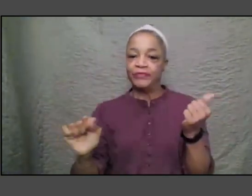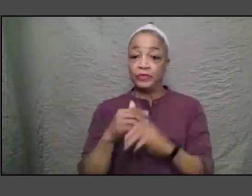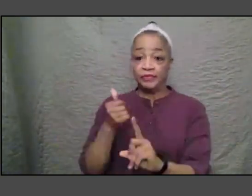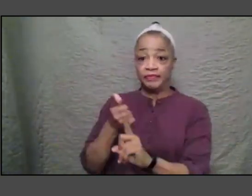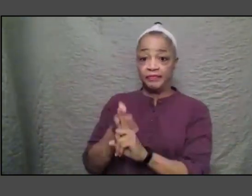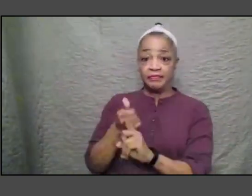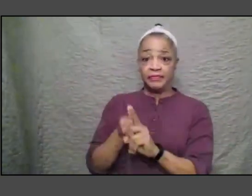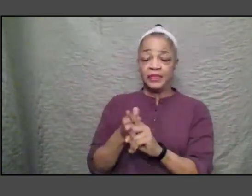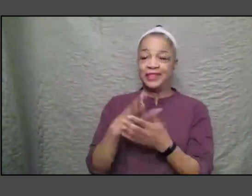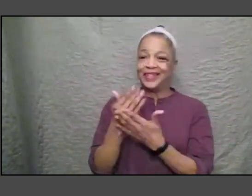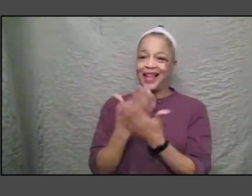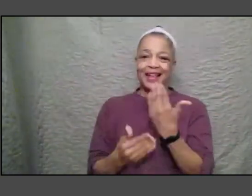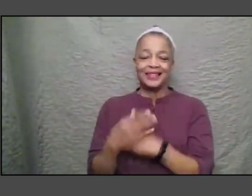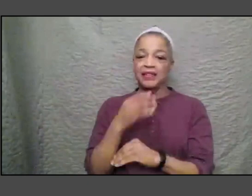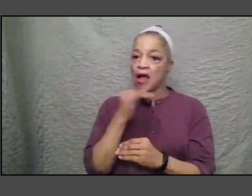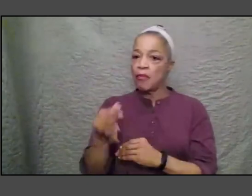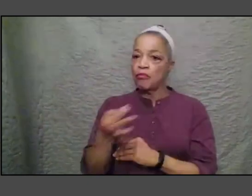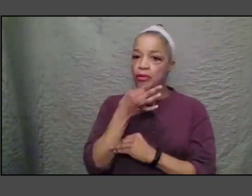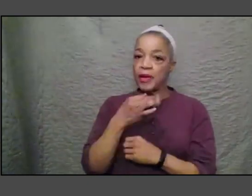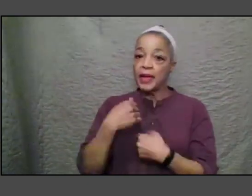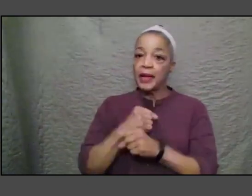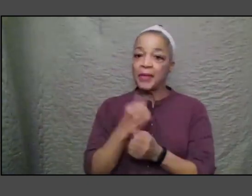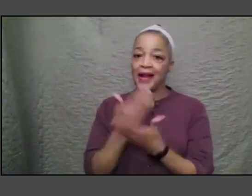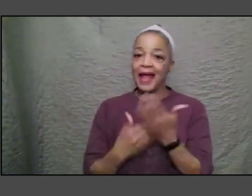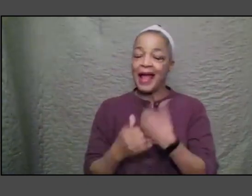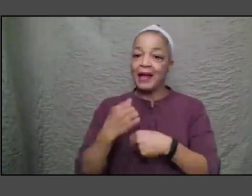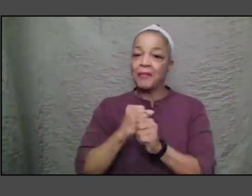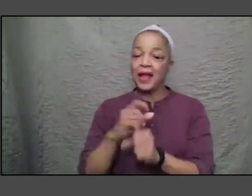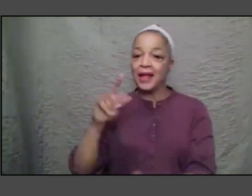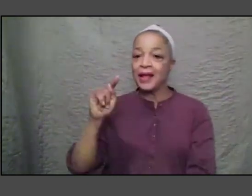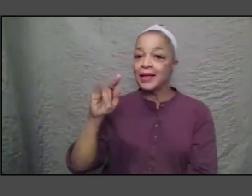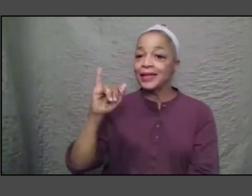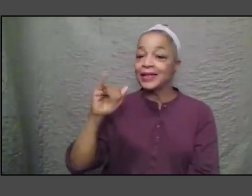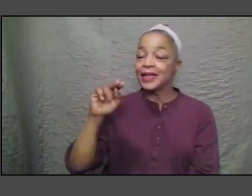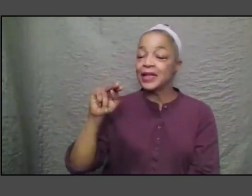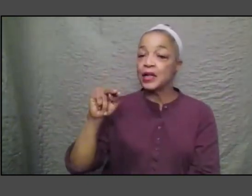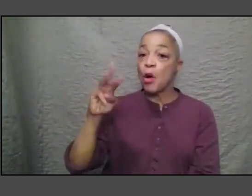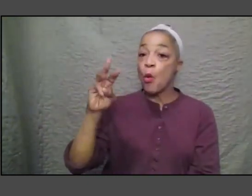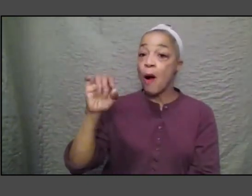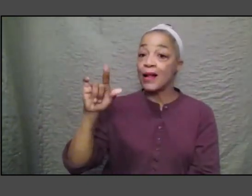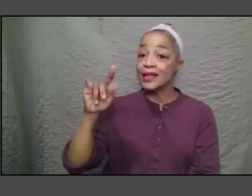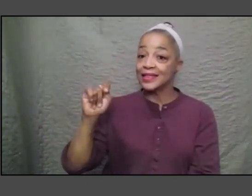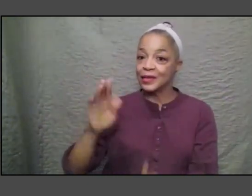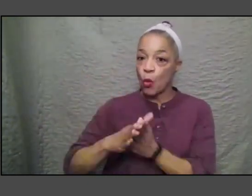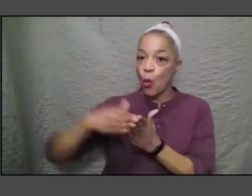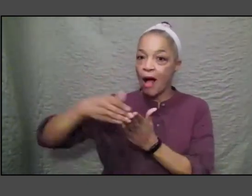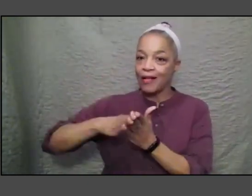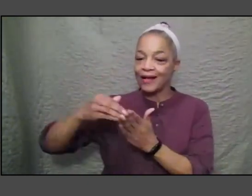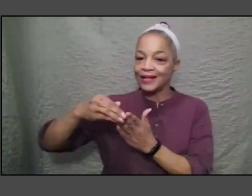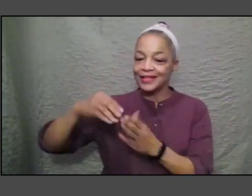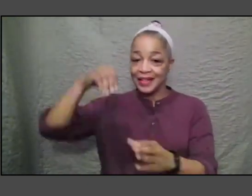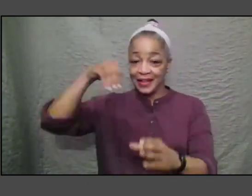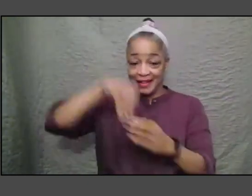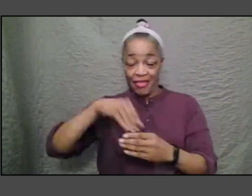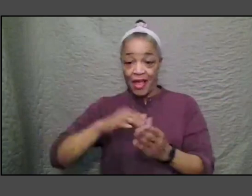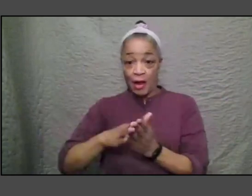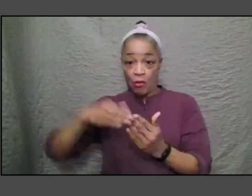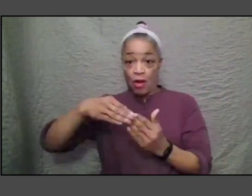made what he called a handmade tin wallet pretty ugly but what he did is in that he would put that paper and he would